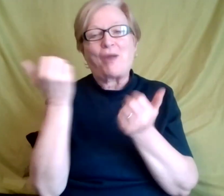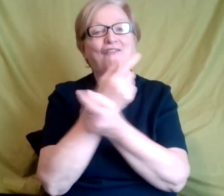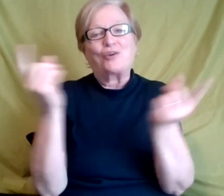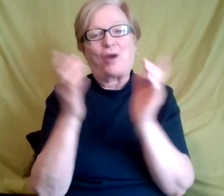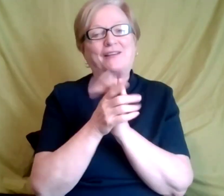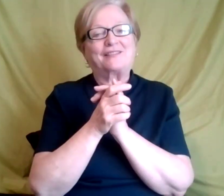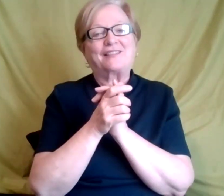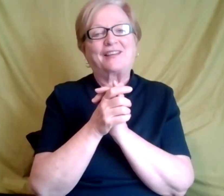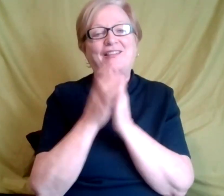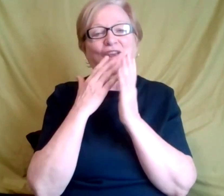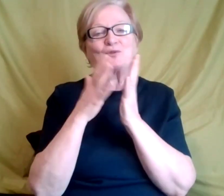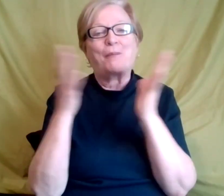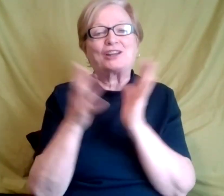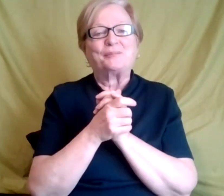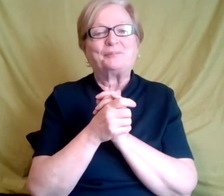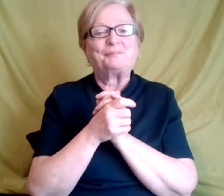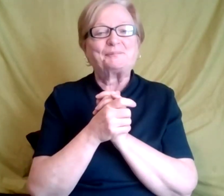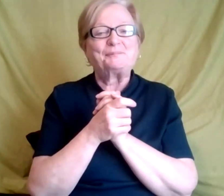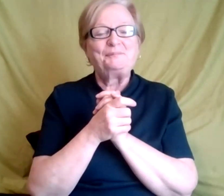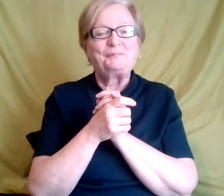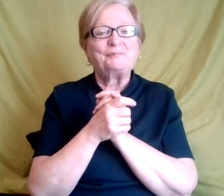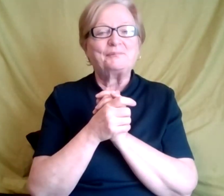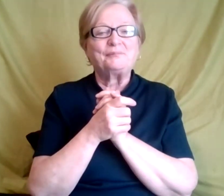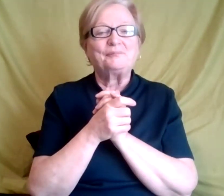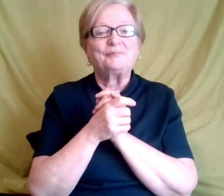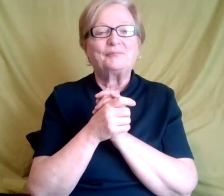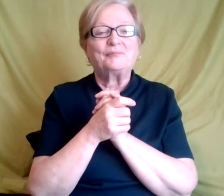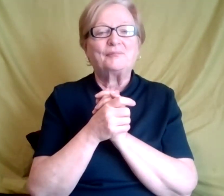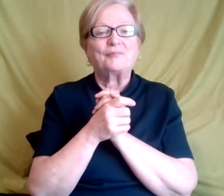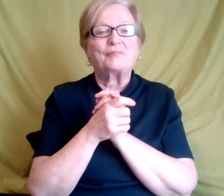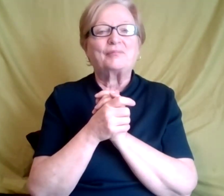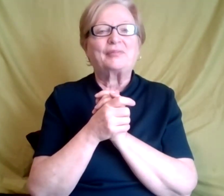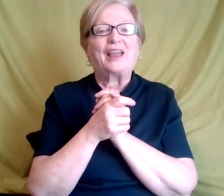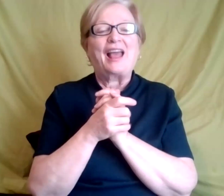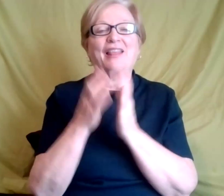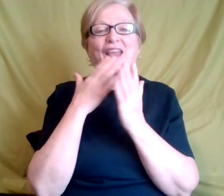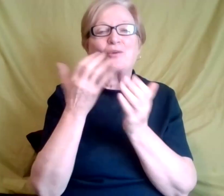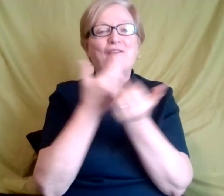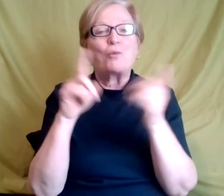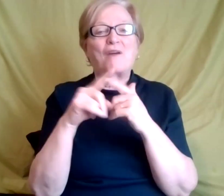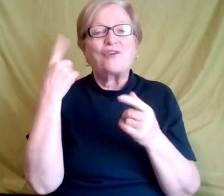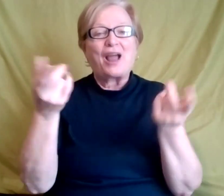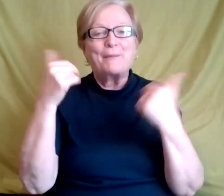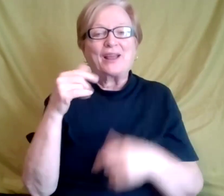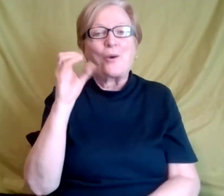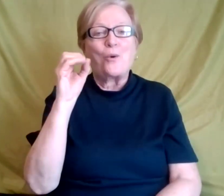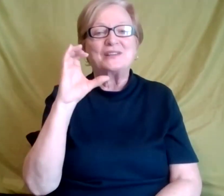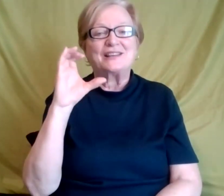Thank you so, so much. Okay. All right. you everyone for coming. All right.